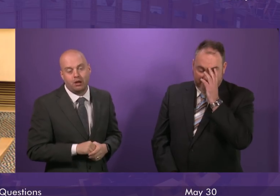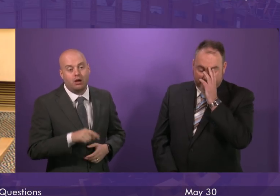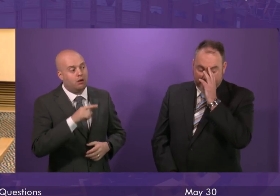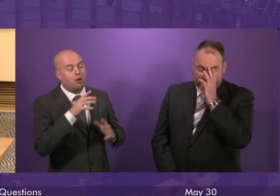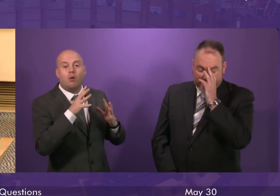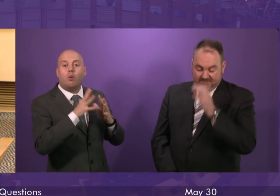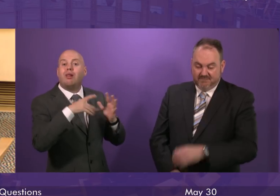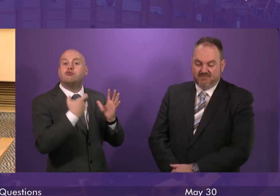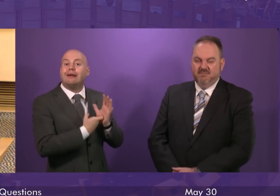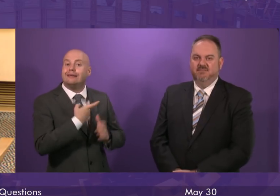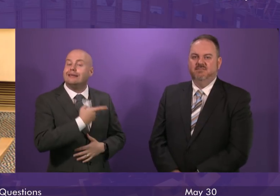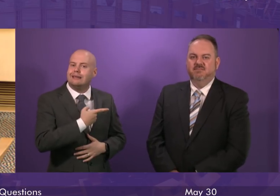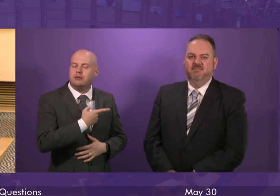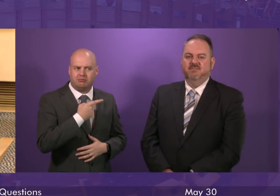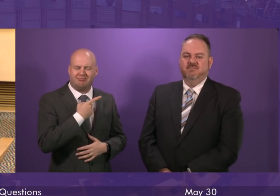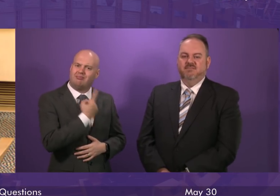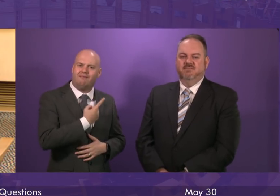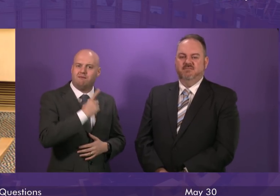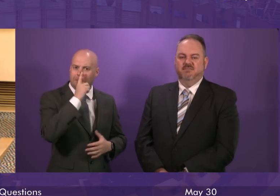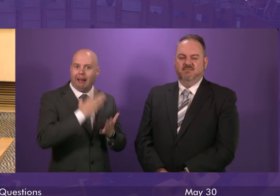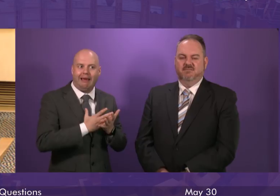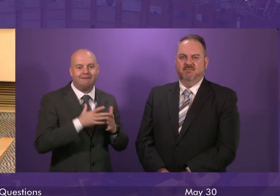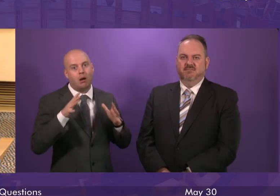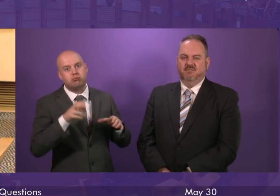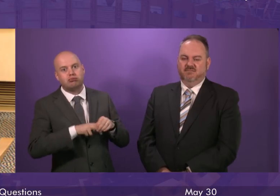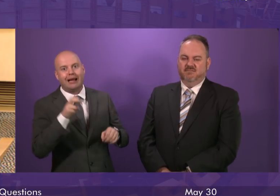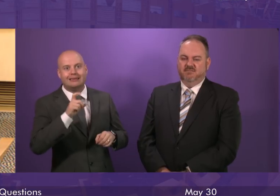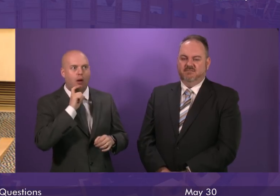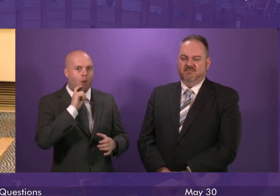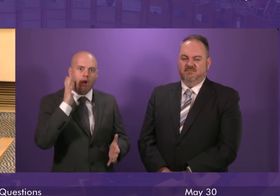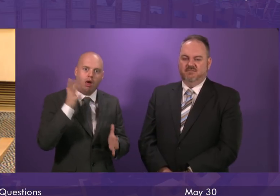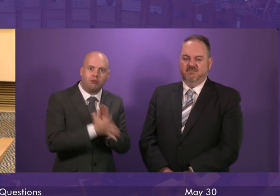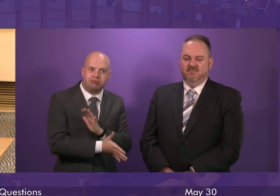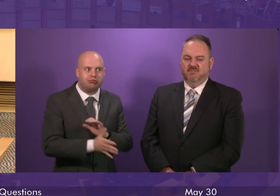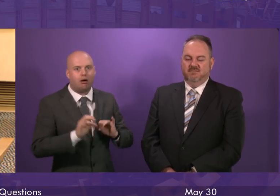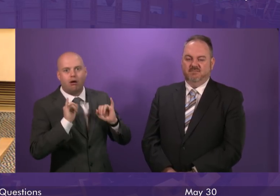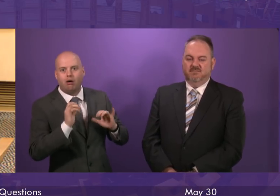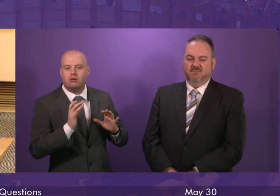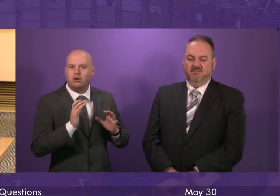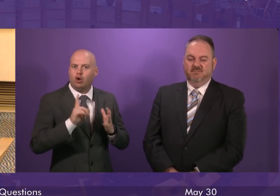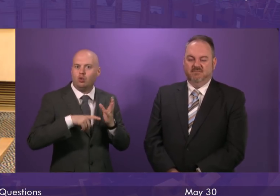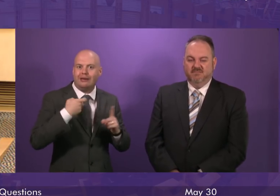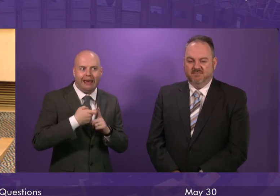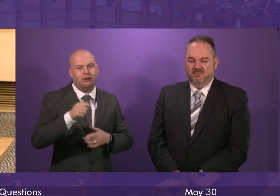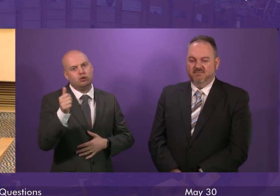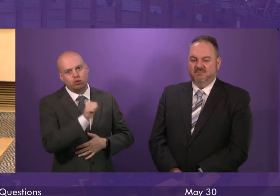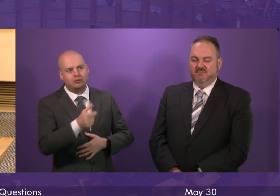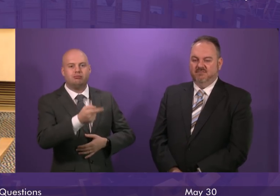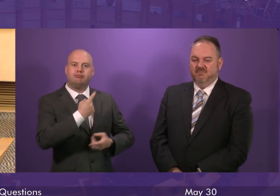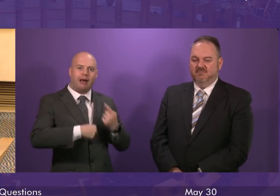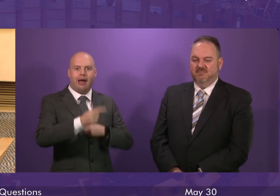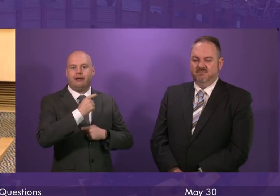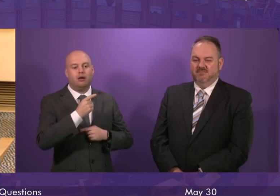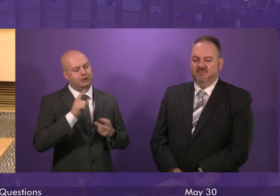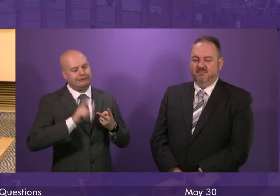Rennie's position here is this he believes Brexit will be a disaster I agree with him on that. He thinks that the UK should have a chance to reverse Brexit through a